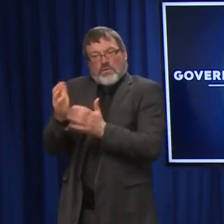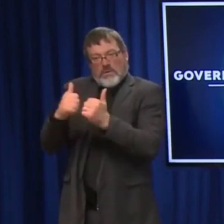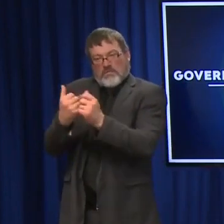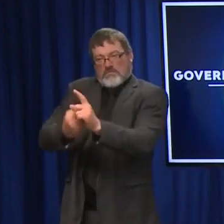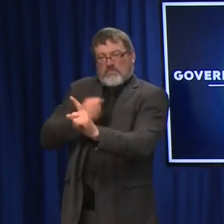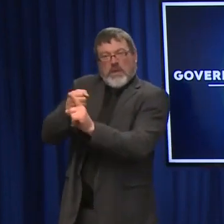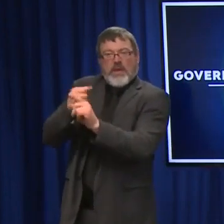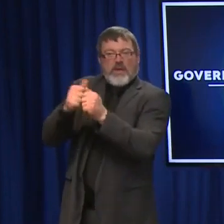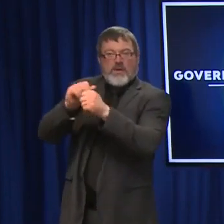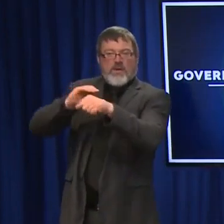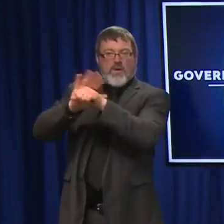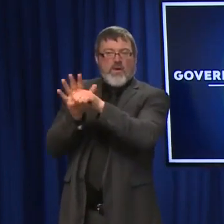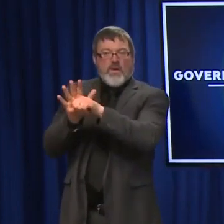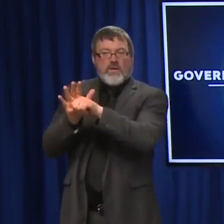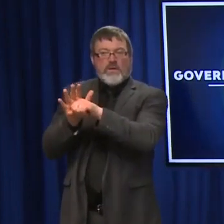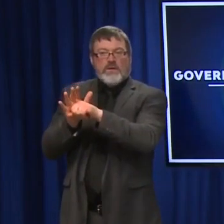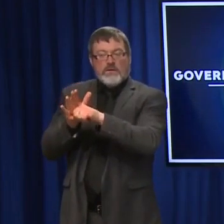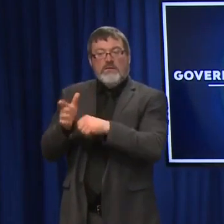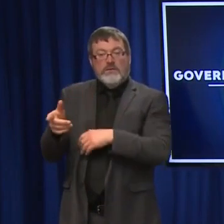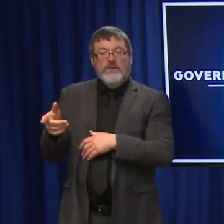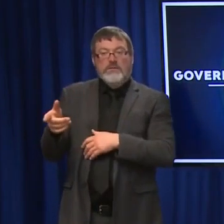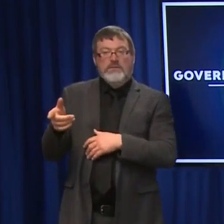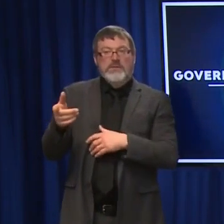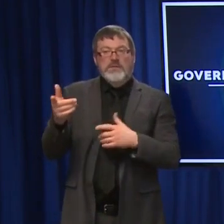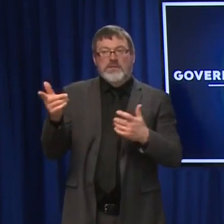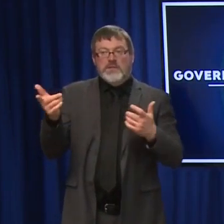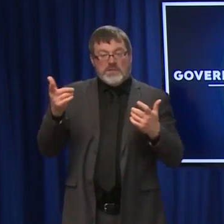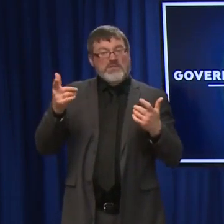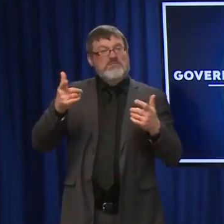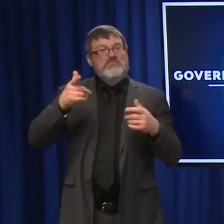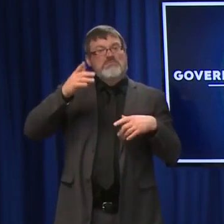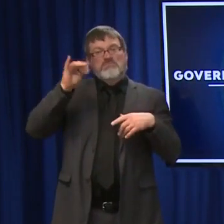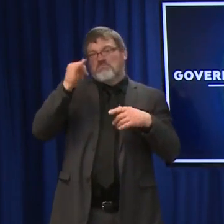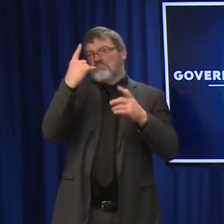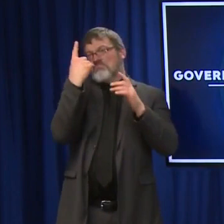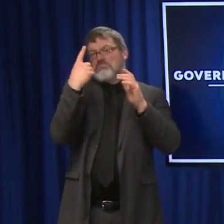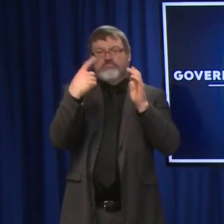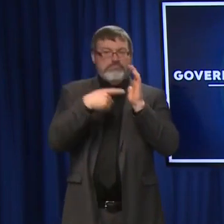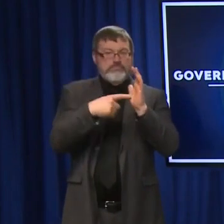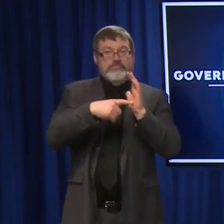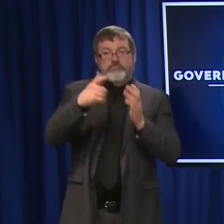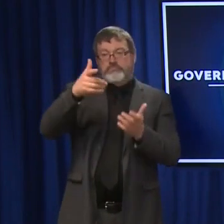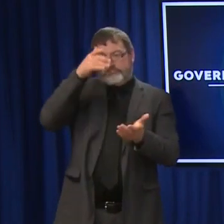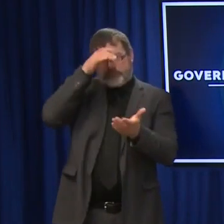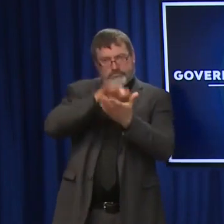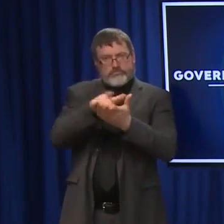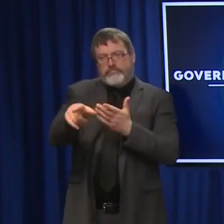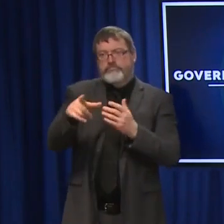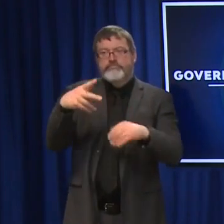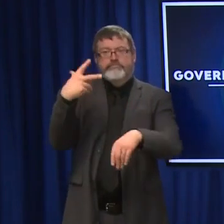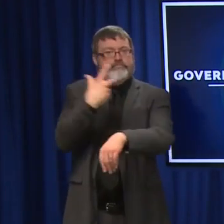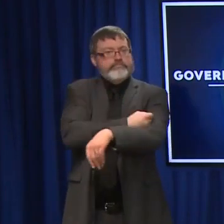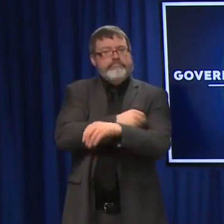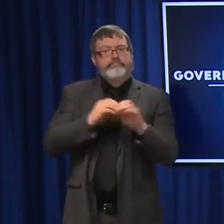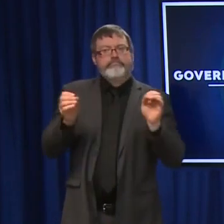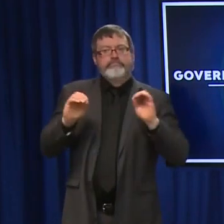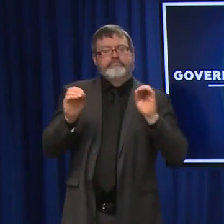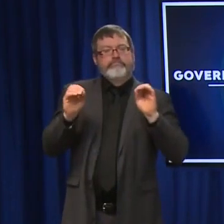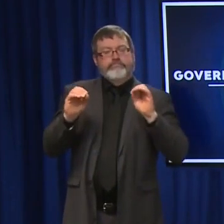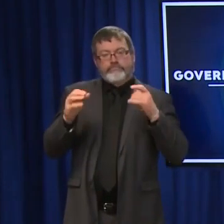It's really real. I've walked those ICU halls. It's scary. Those are a lot of the same individuals that just aren't going anywhere for a long time.